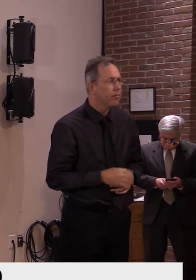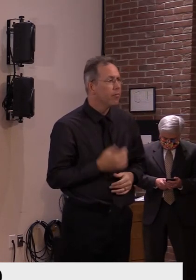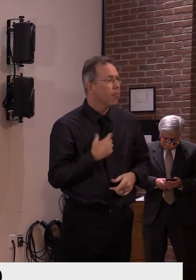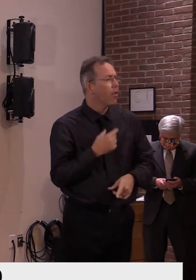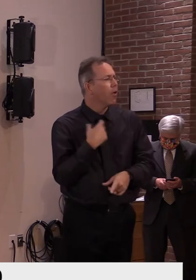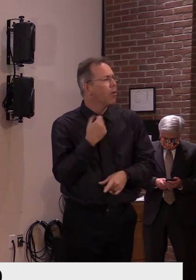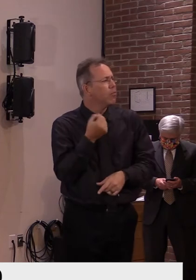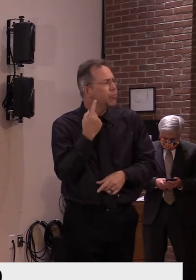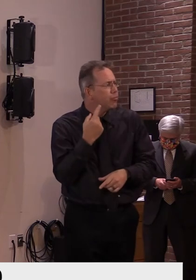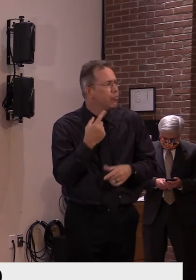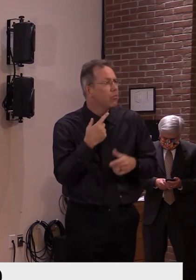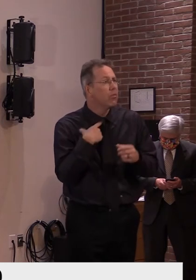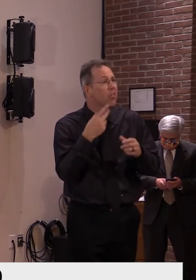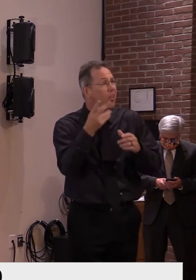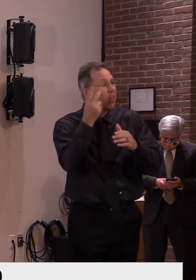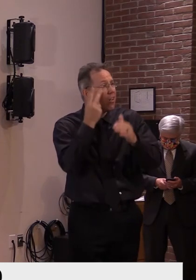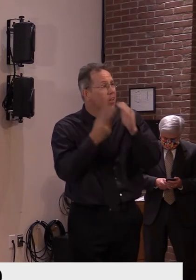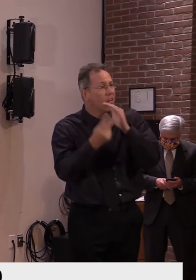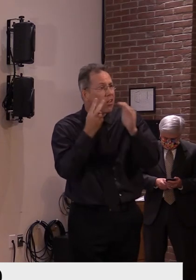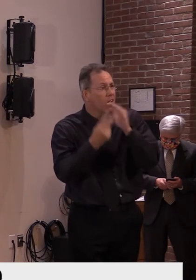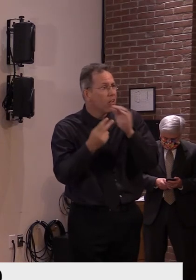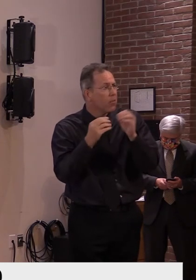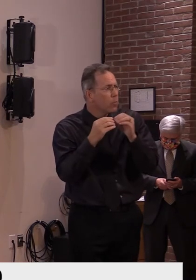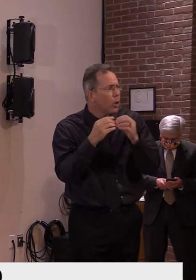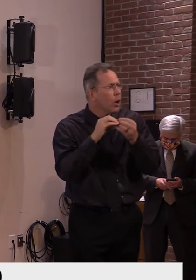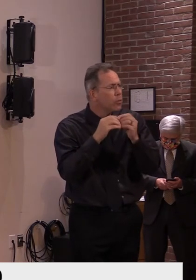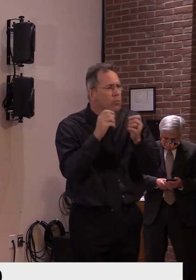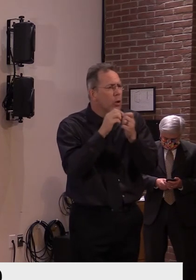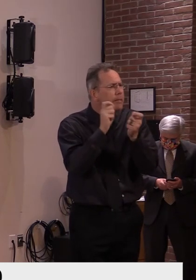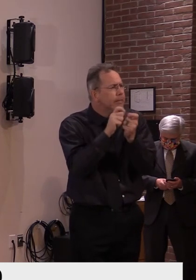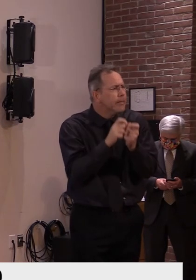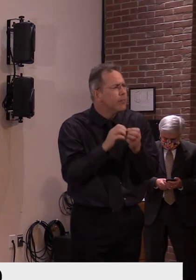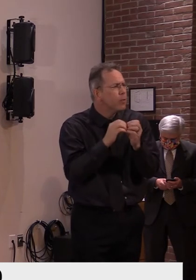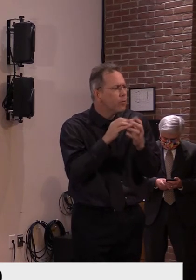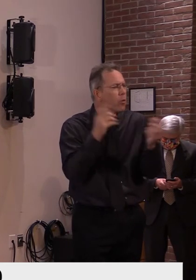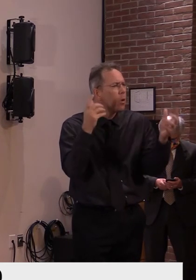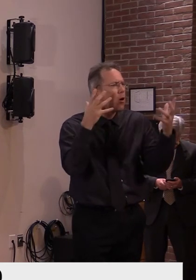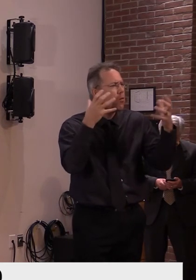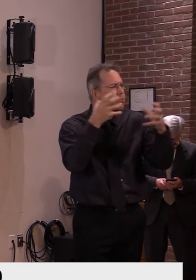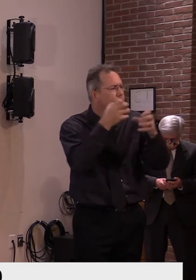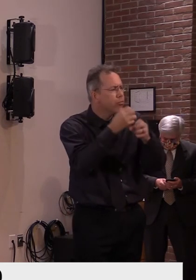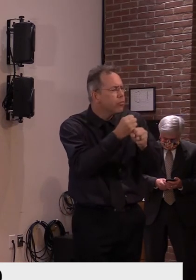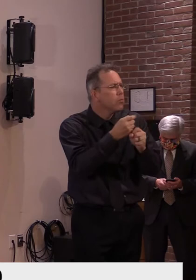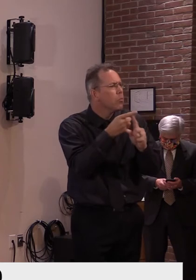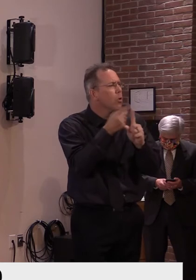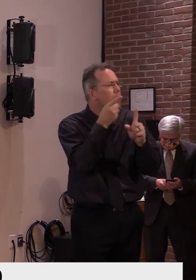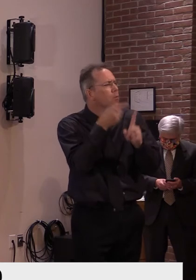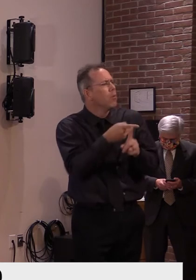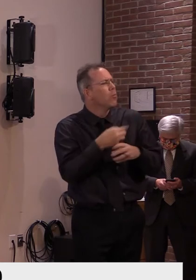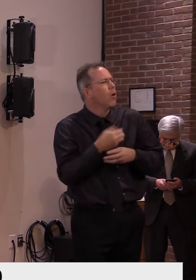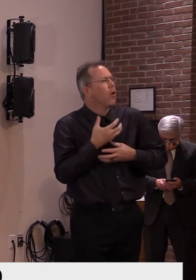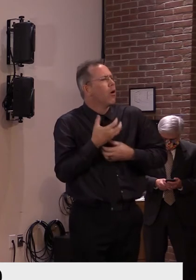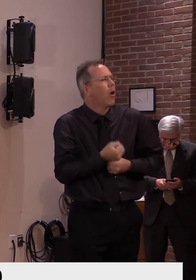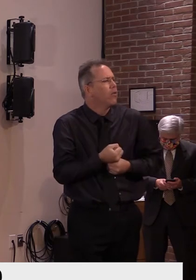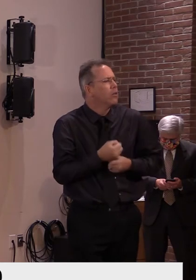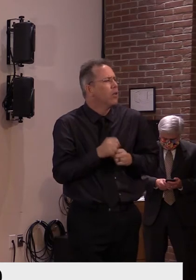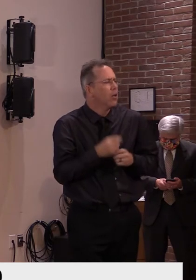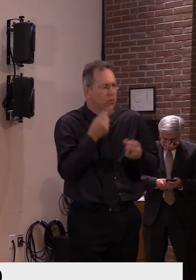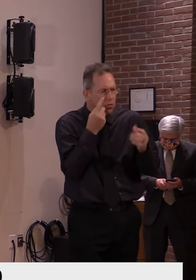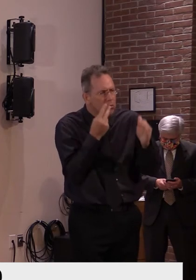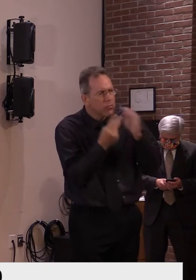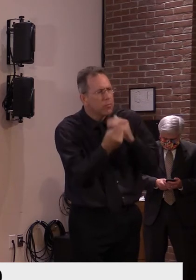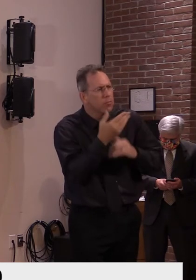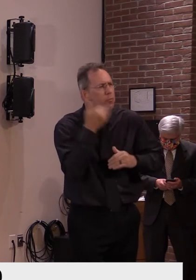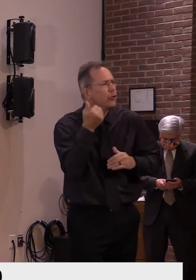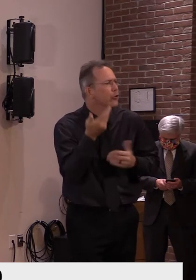comes more accuracy. So how, uh, how confident are you in the forecasting, at this point? mean, no idea that you said